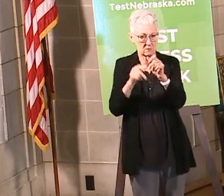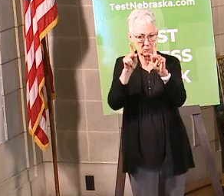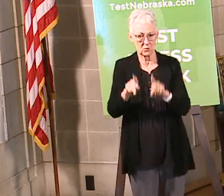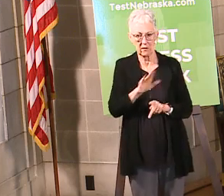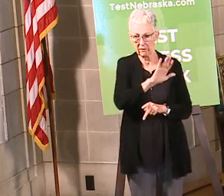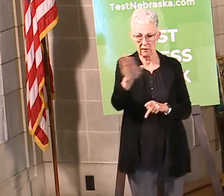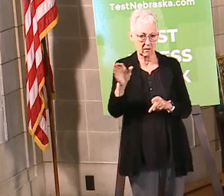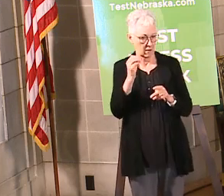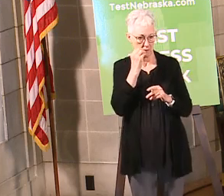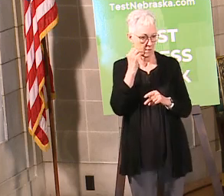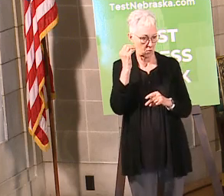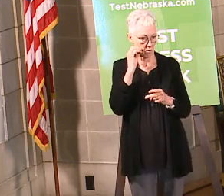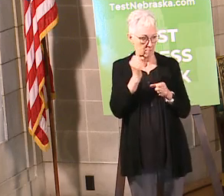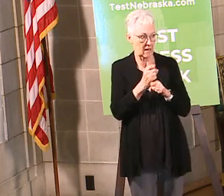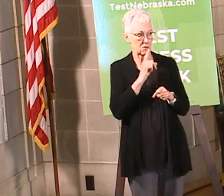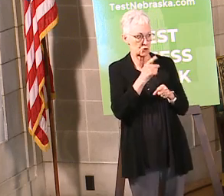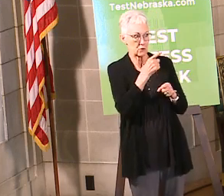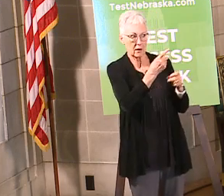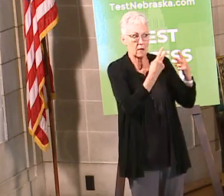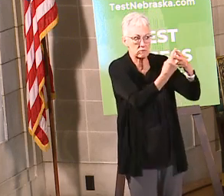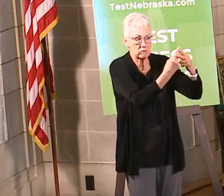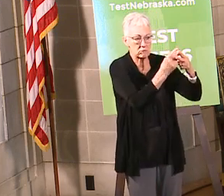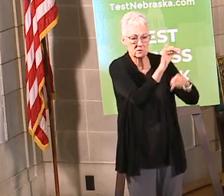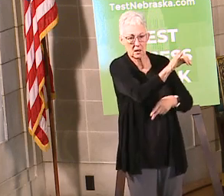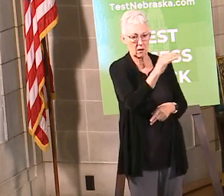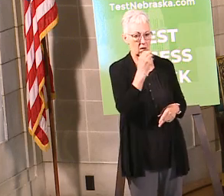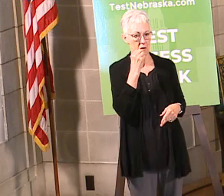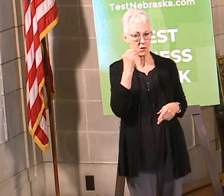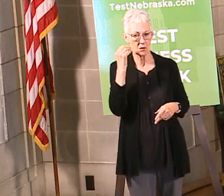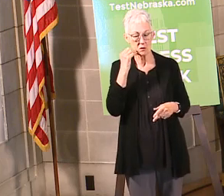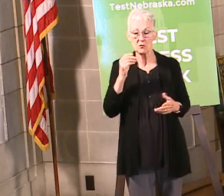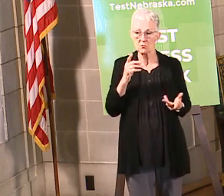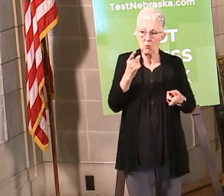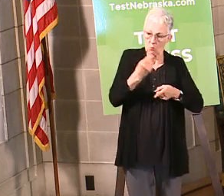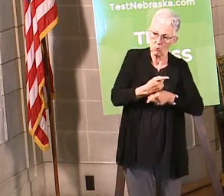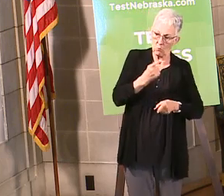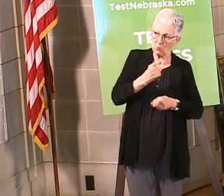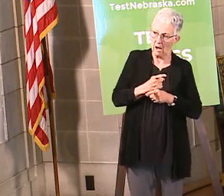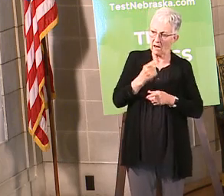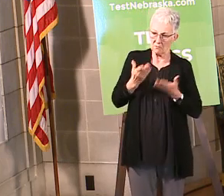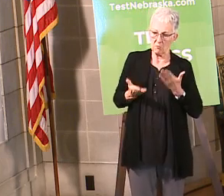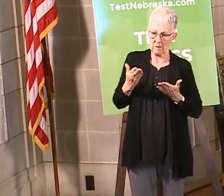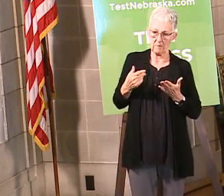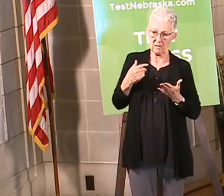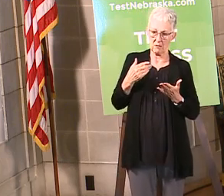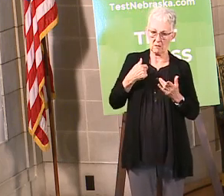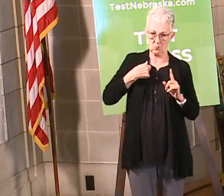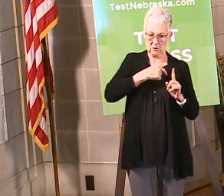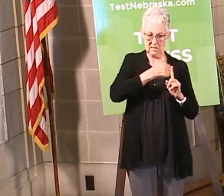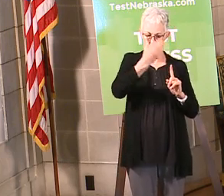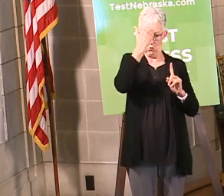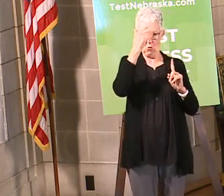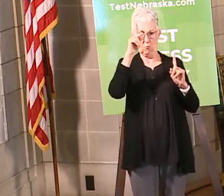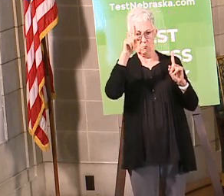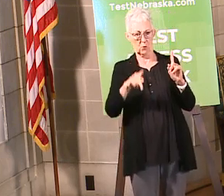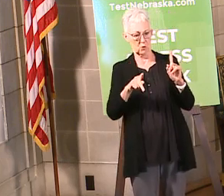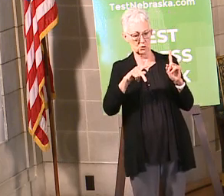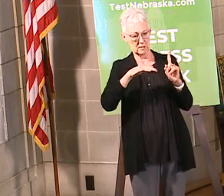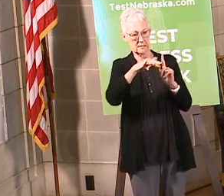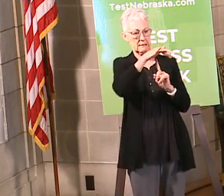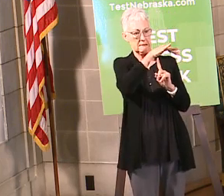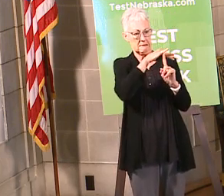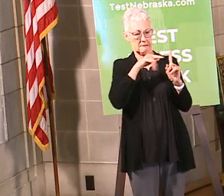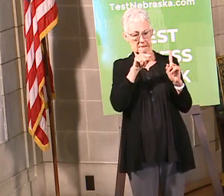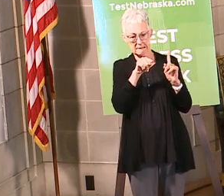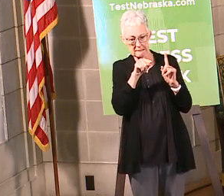thing. And Nebraska's been doing the right thing. So while there probably are people who we call and ask to isolate or quarantine and they don't do it, I'm going to give you a guess that